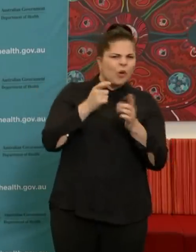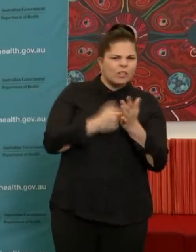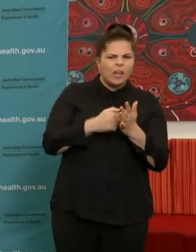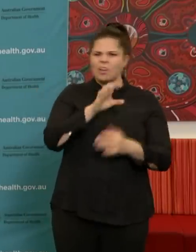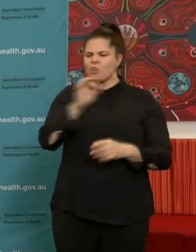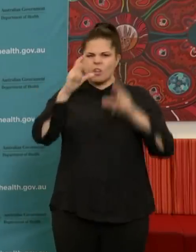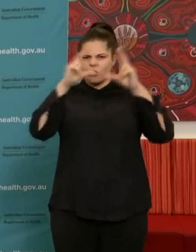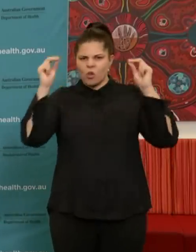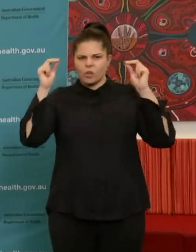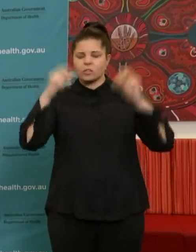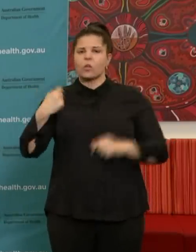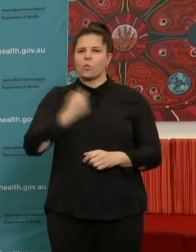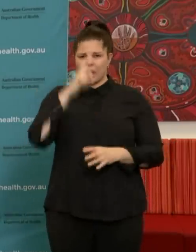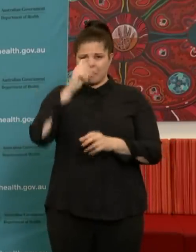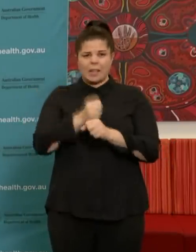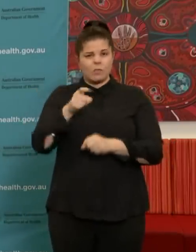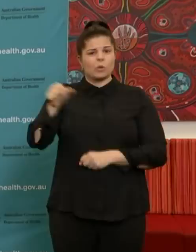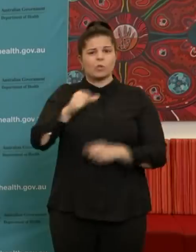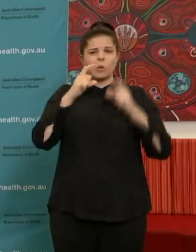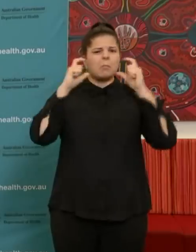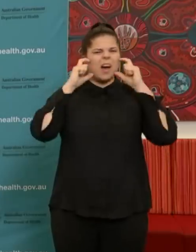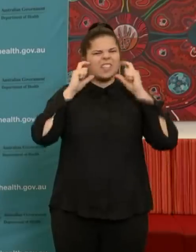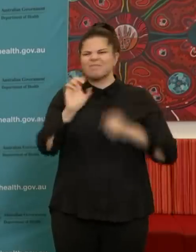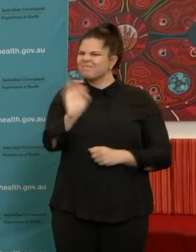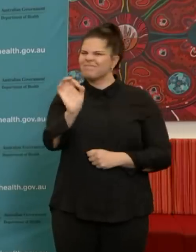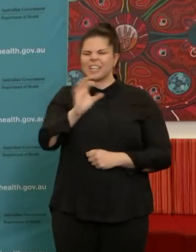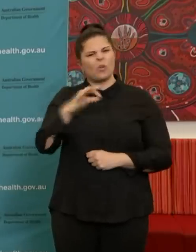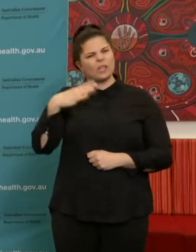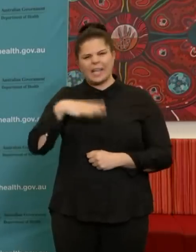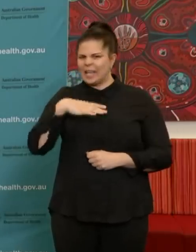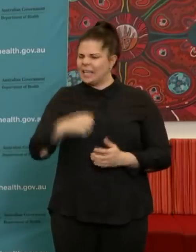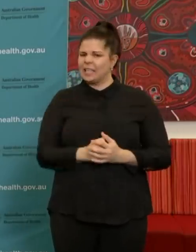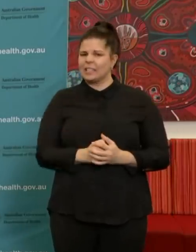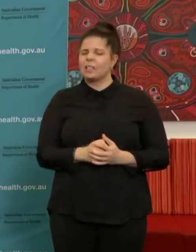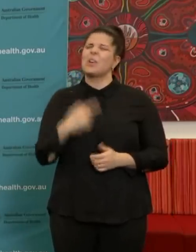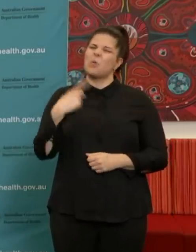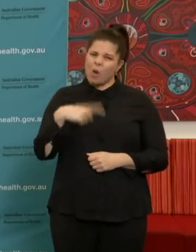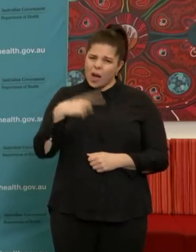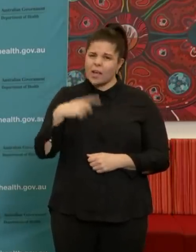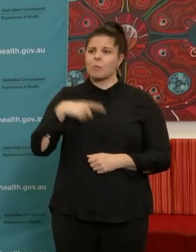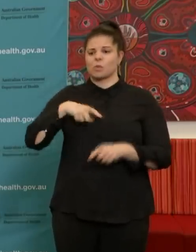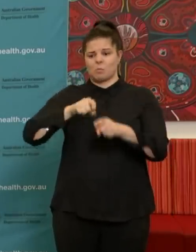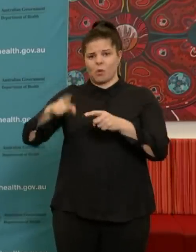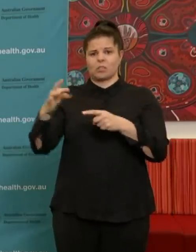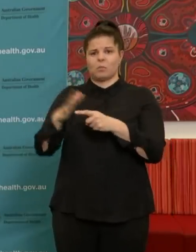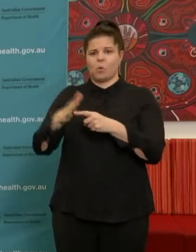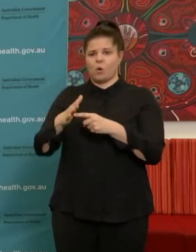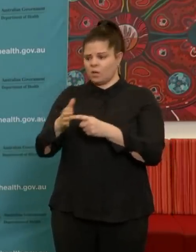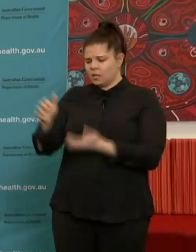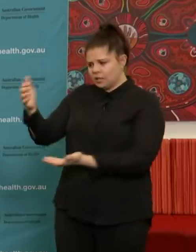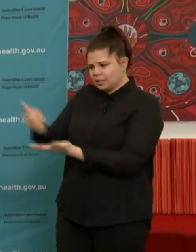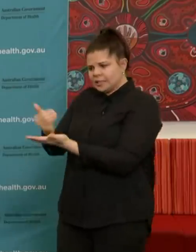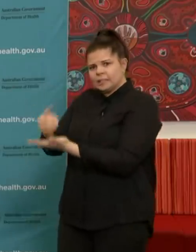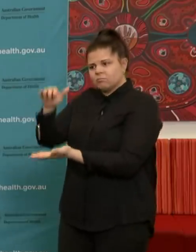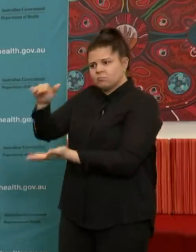we do not think that is a good idea, partly because of that constrained supply. But also the